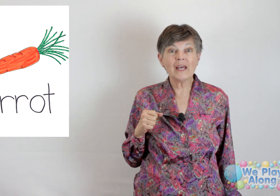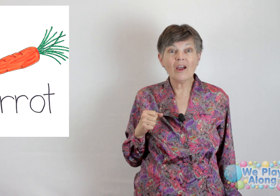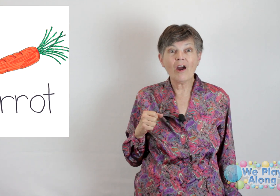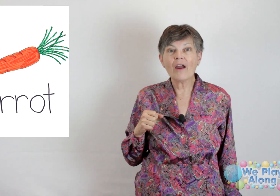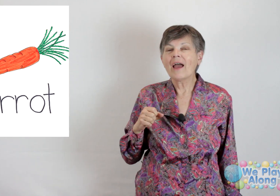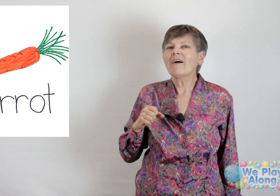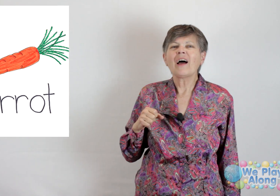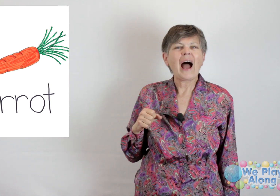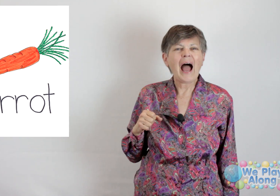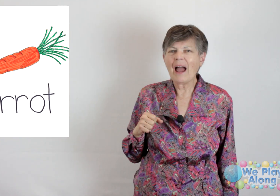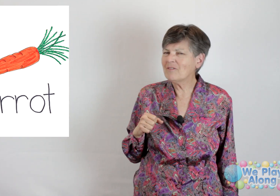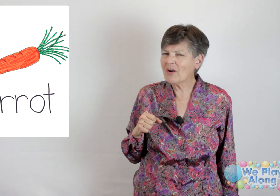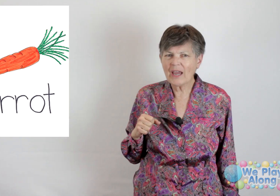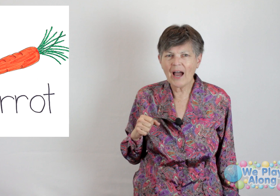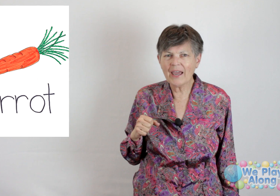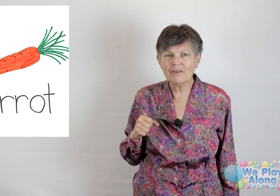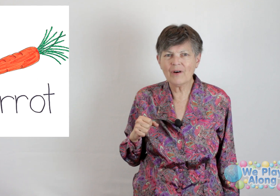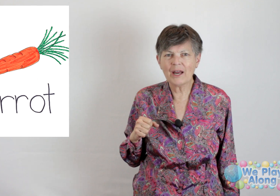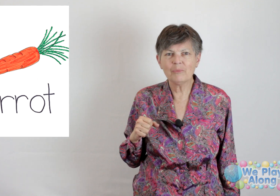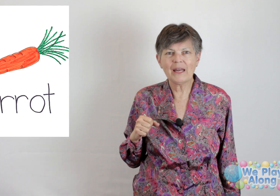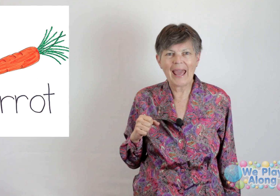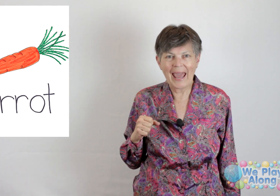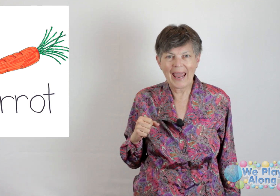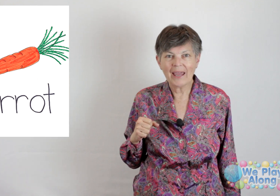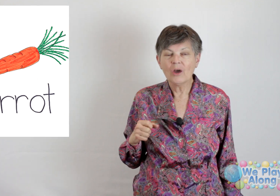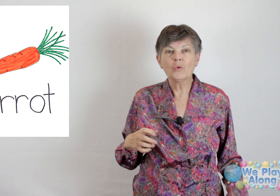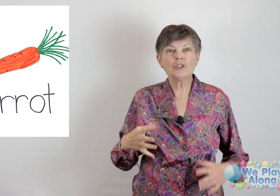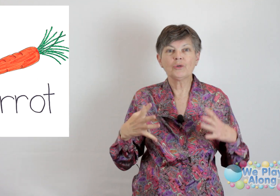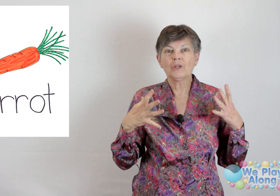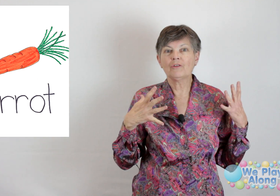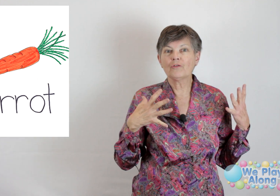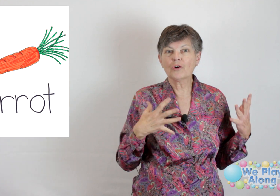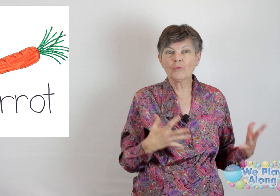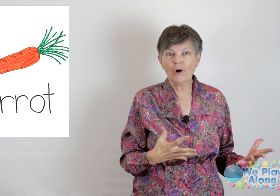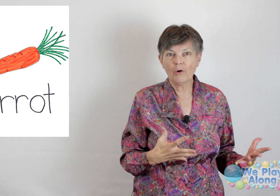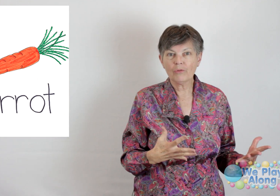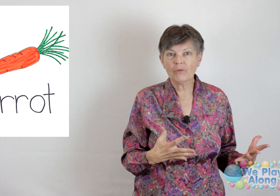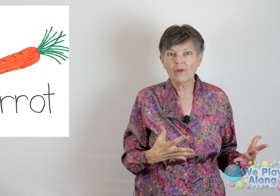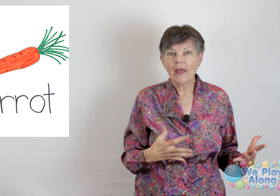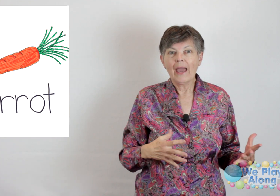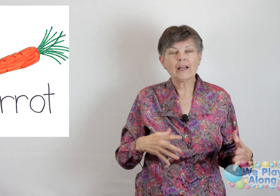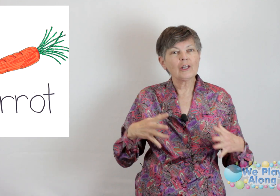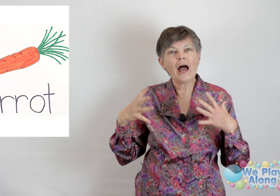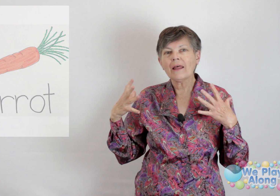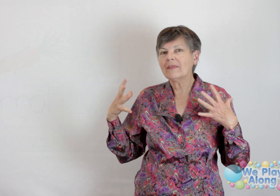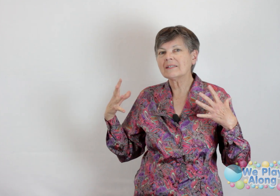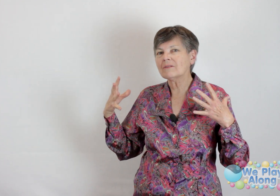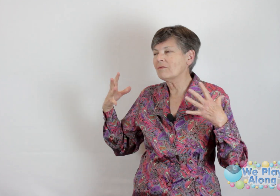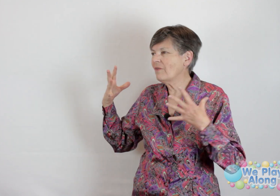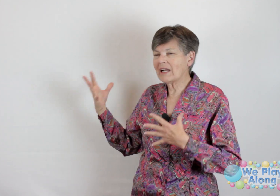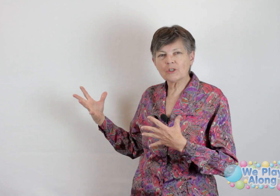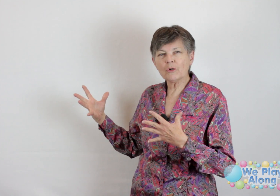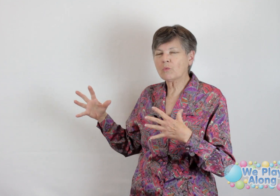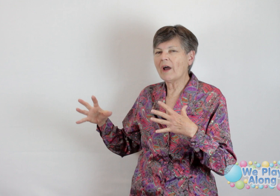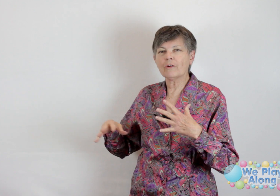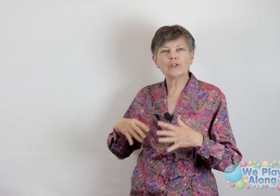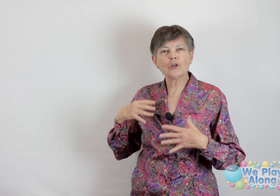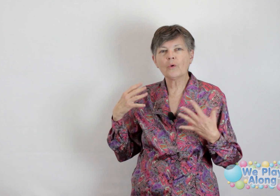they are, very high in vitamin A, which you need for growth. And a lot of these vegetables, why they're so